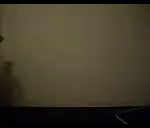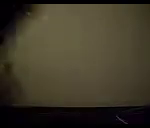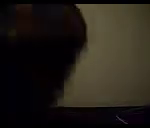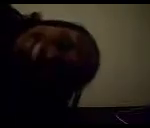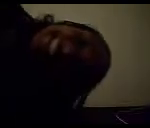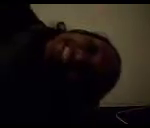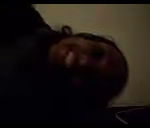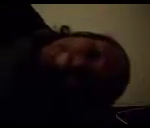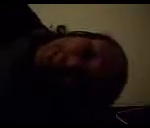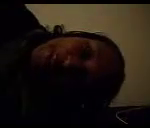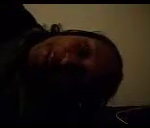Hello.